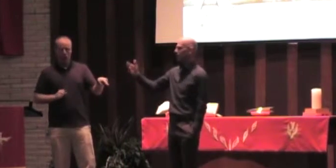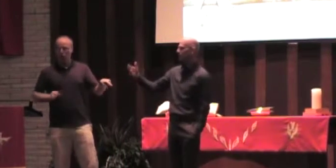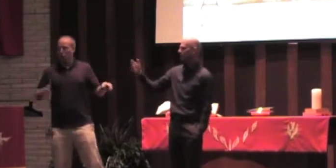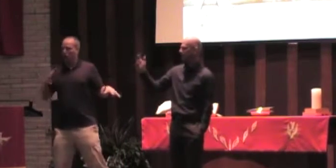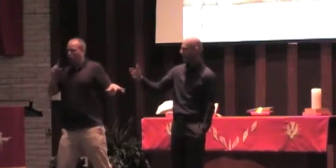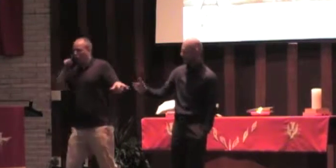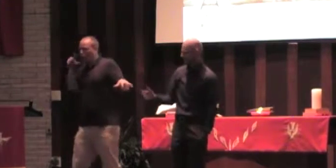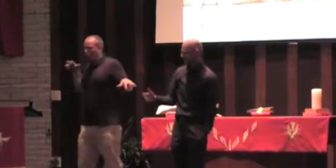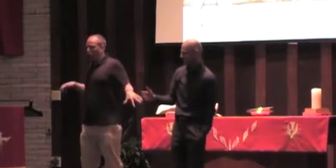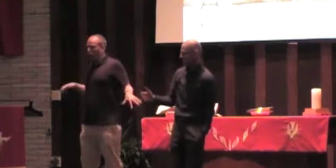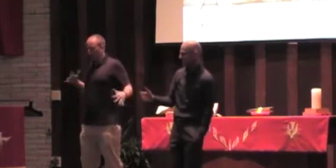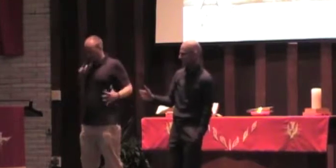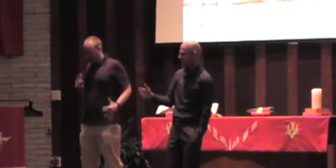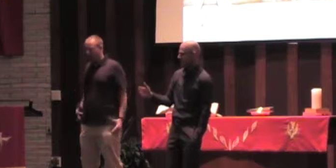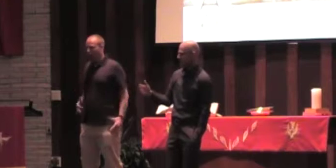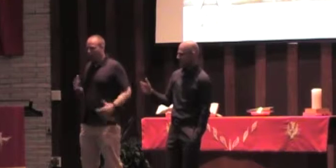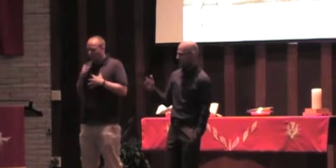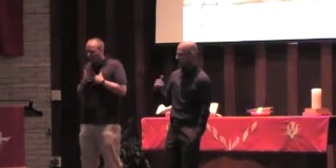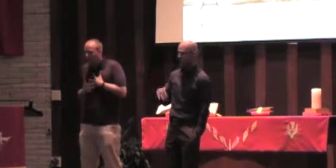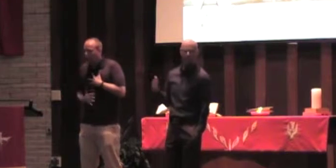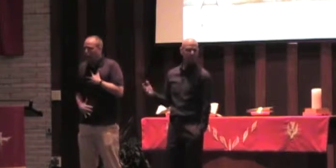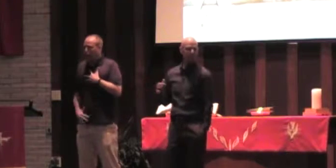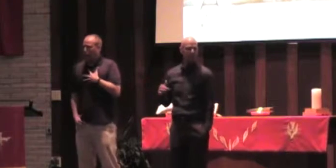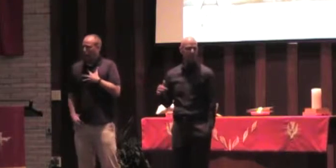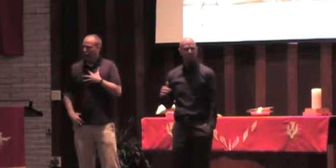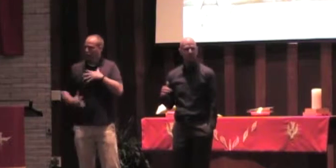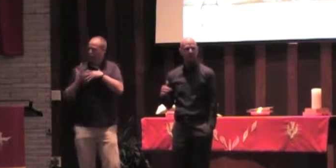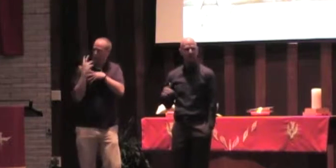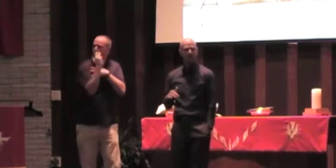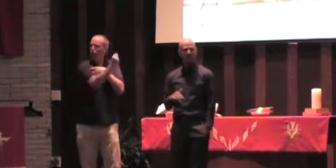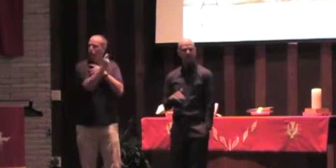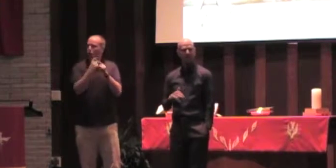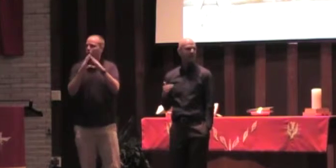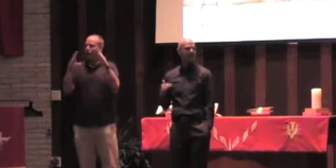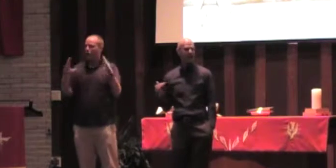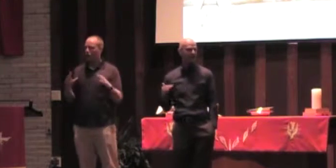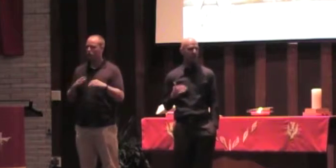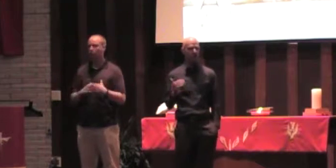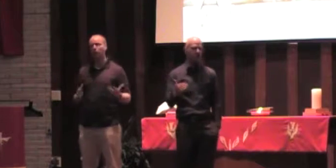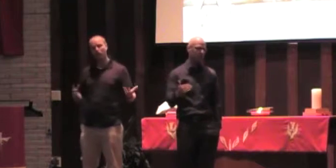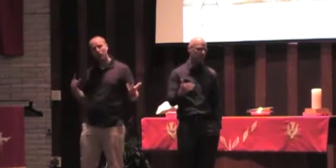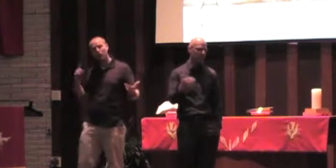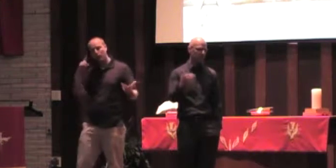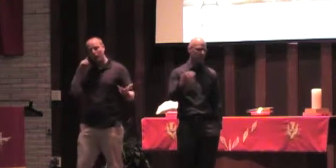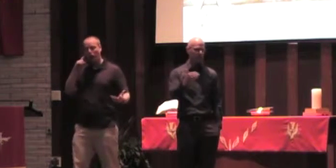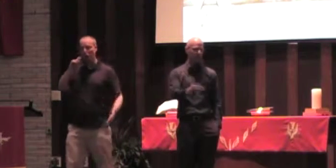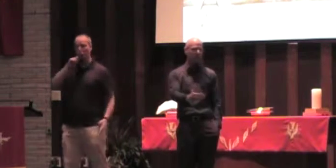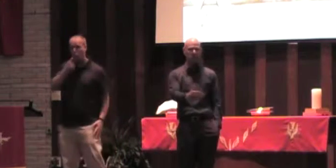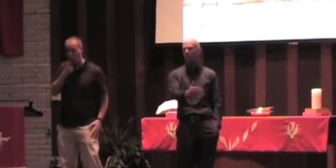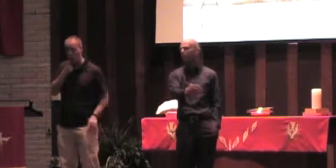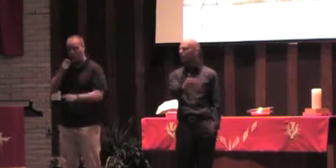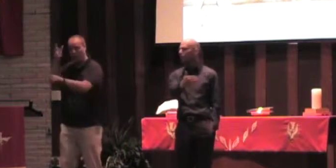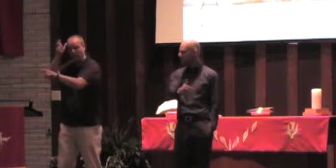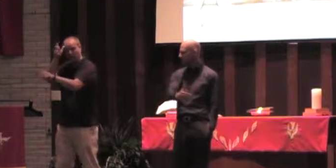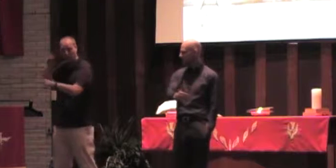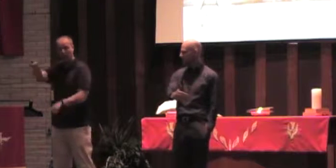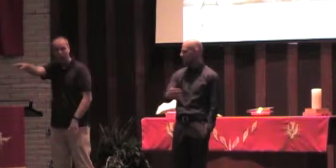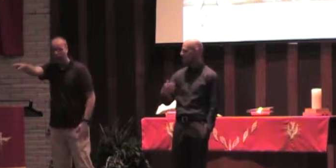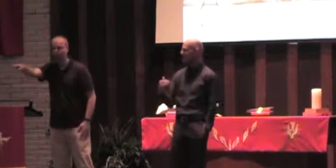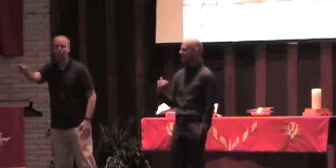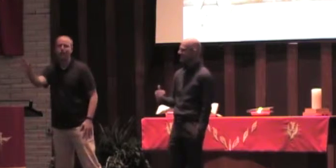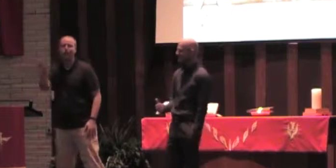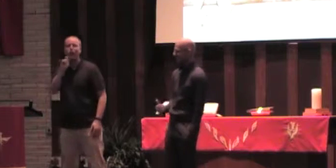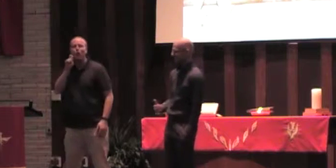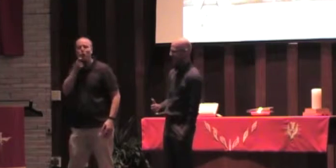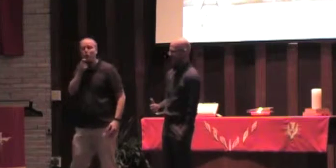bleeding out of the house. Now, you'd think this would be kind of a great tactical move on the demon's part. It wasn't,